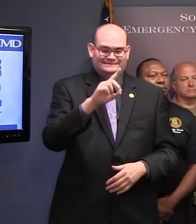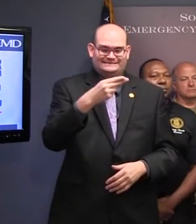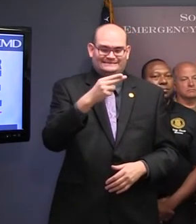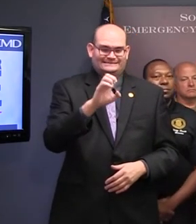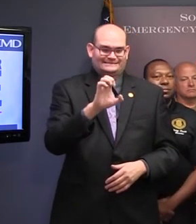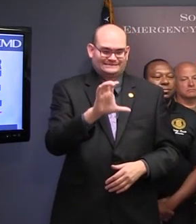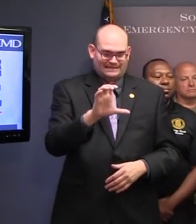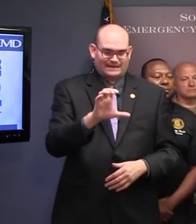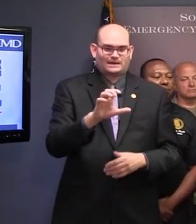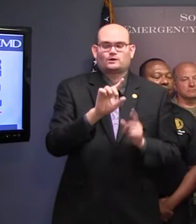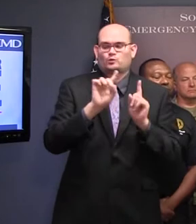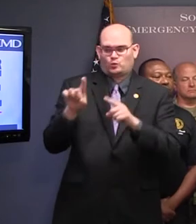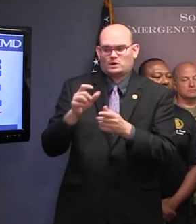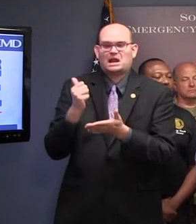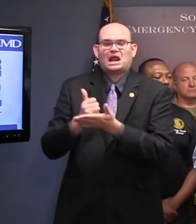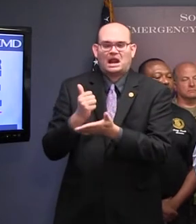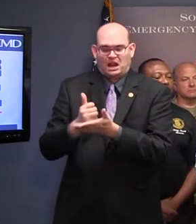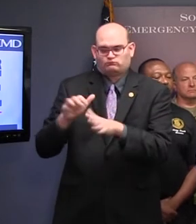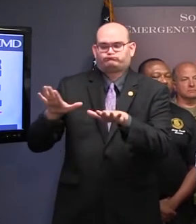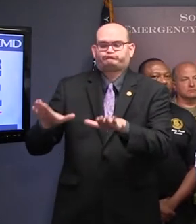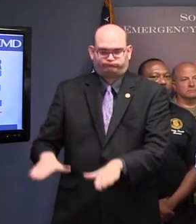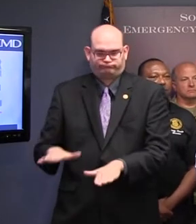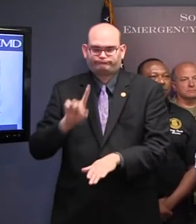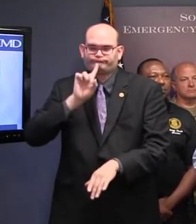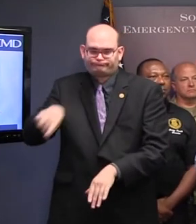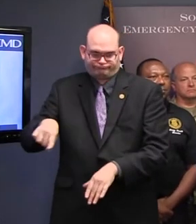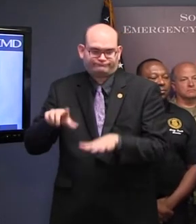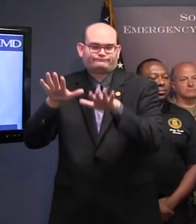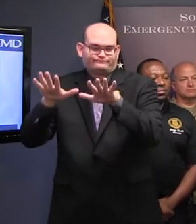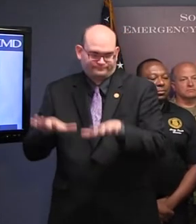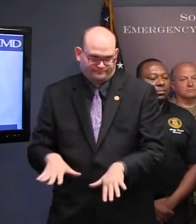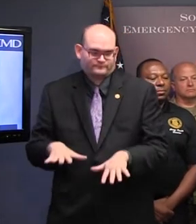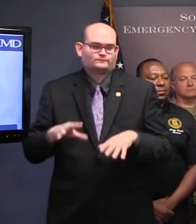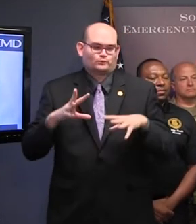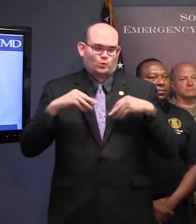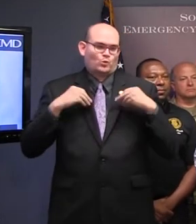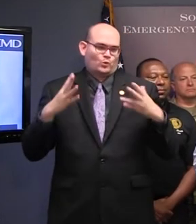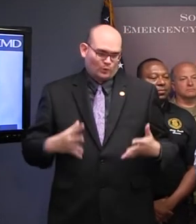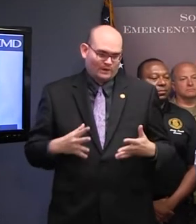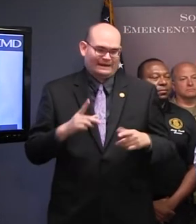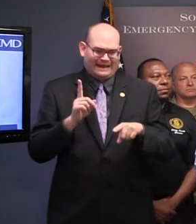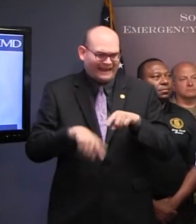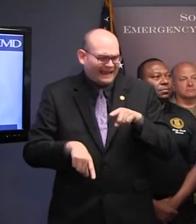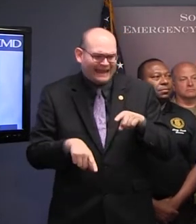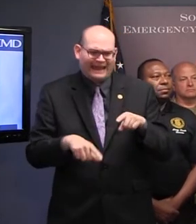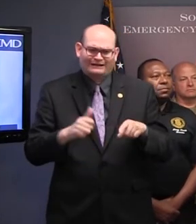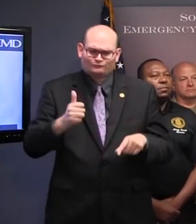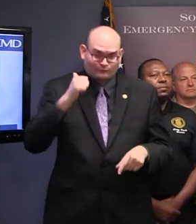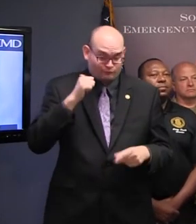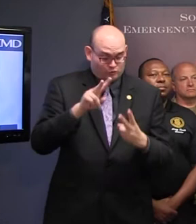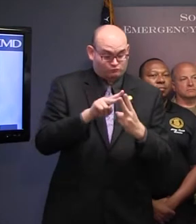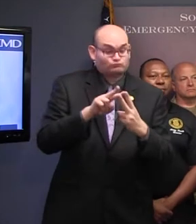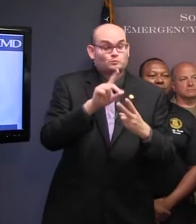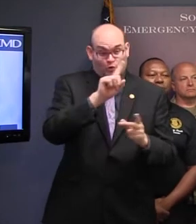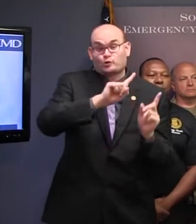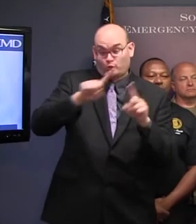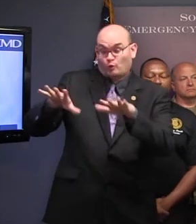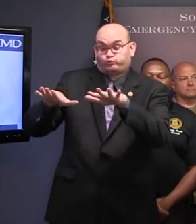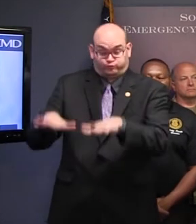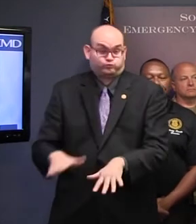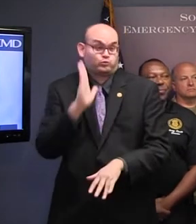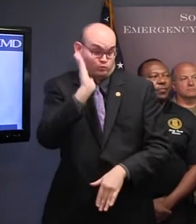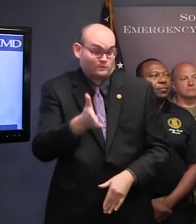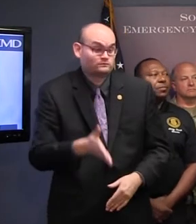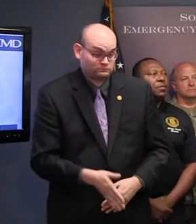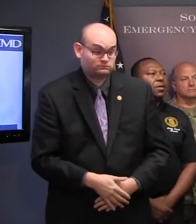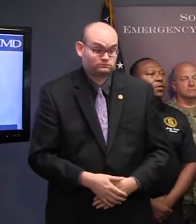do it themselves if the owners refuse to do it or are not able to do it. On health care facilities, I've issued an executive